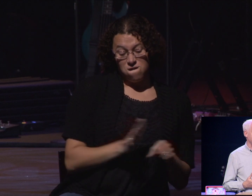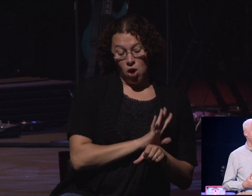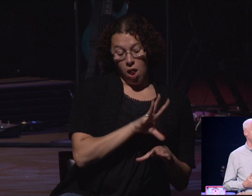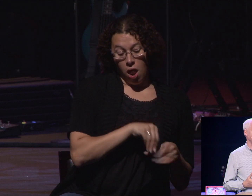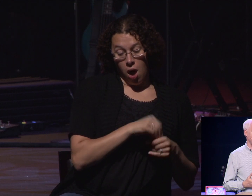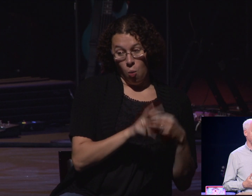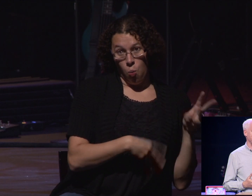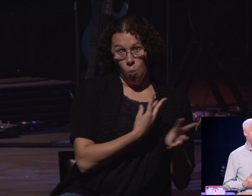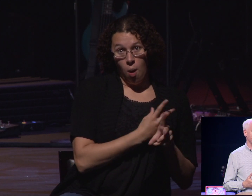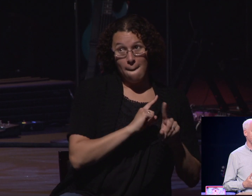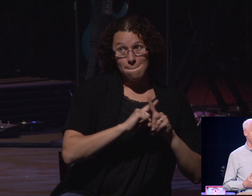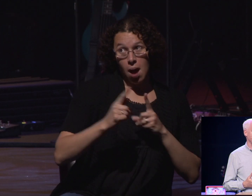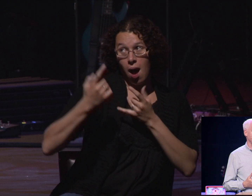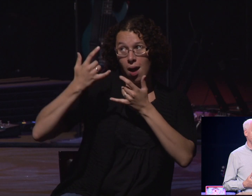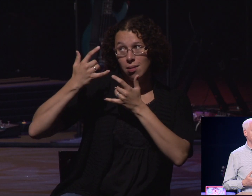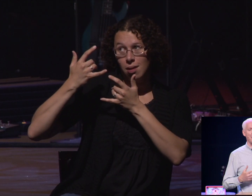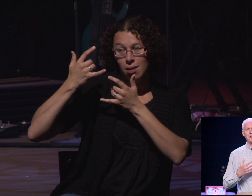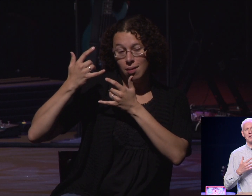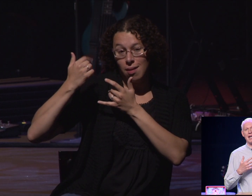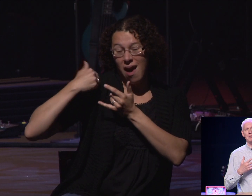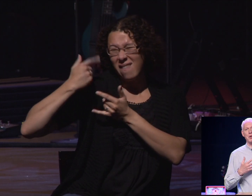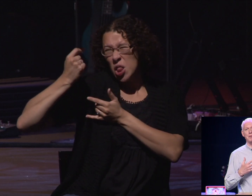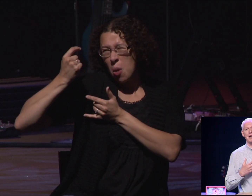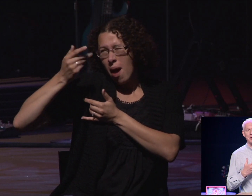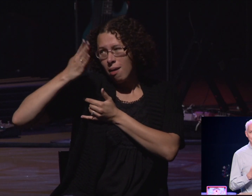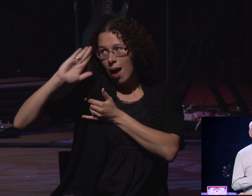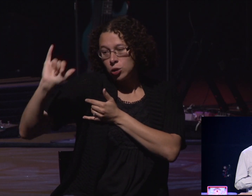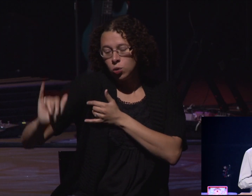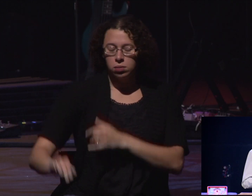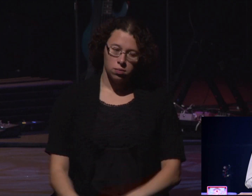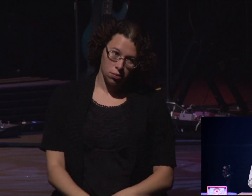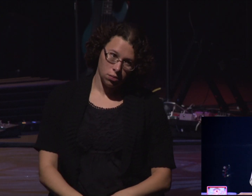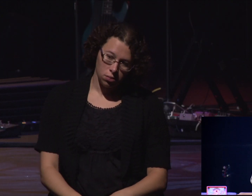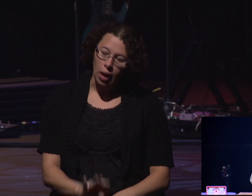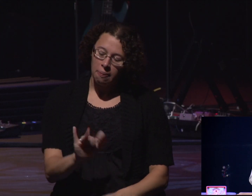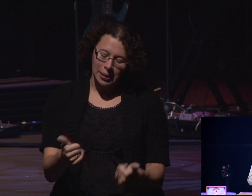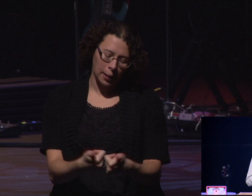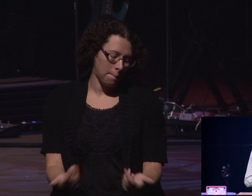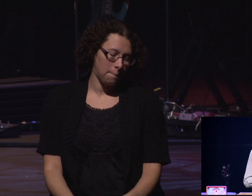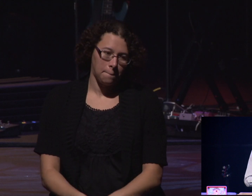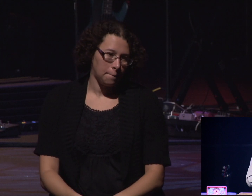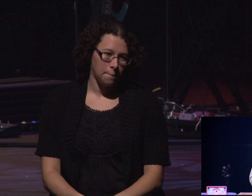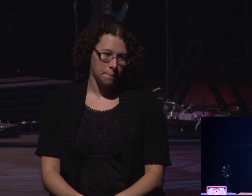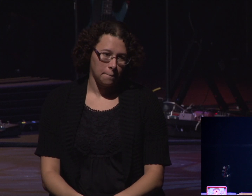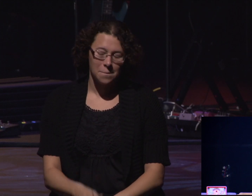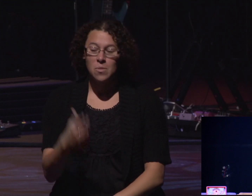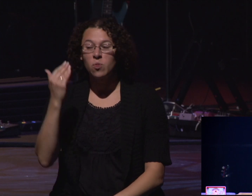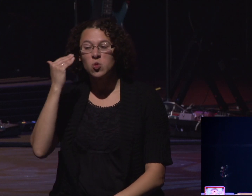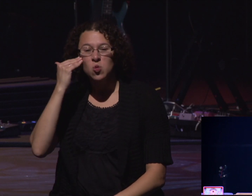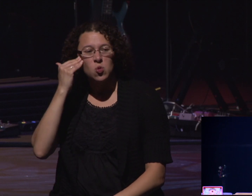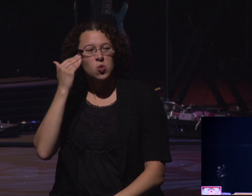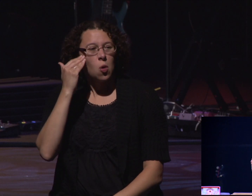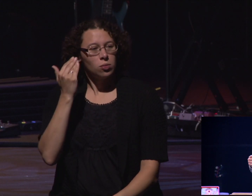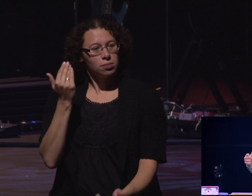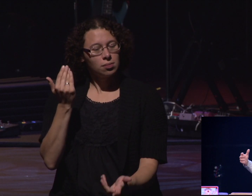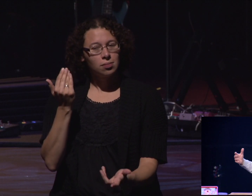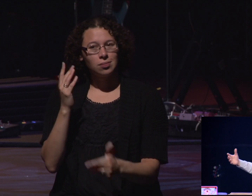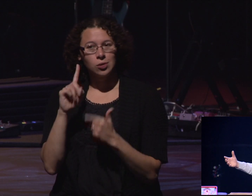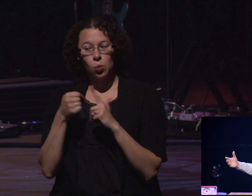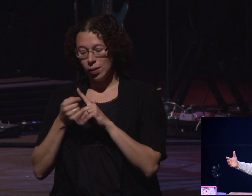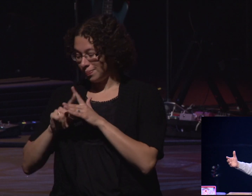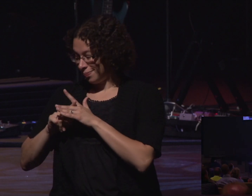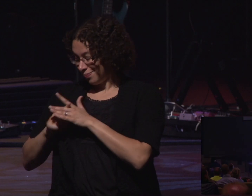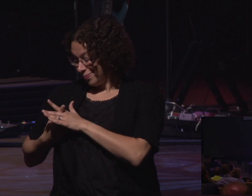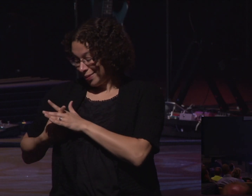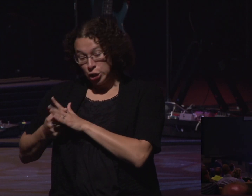gamble game. There's also games we play with people. You know how those people games go? We begin when we're